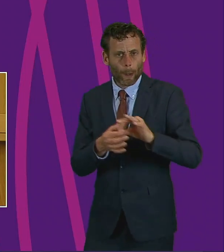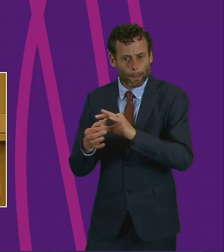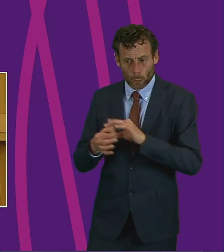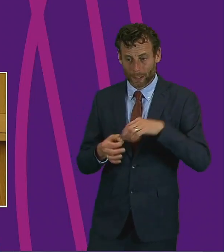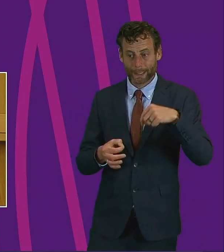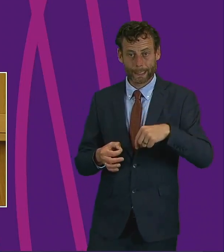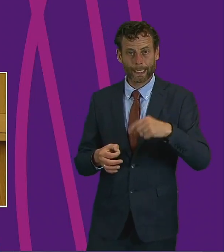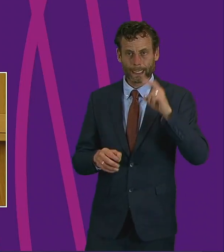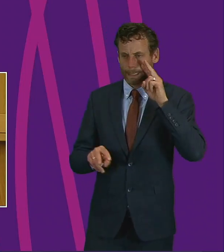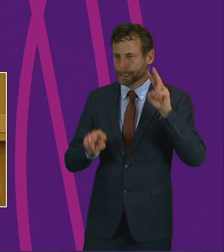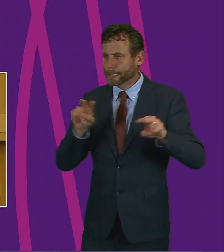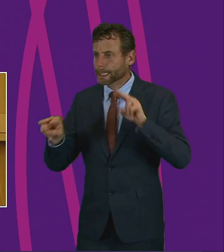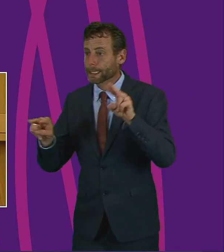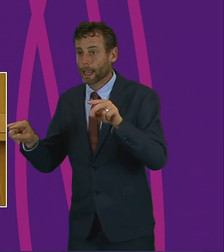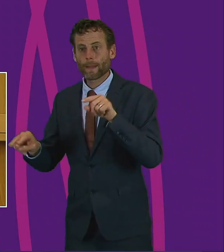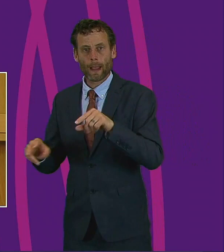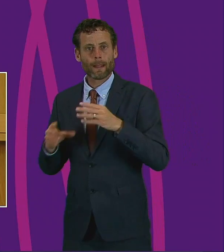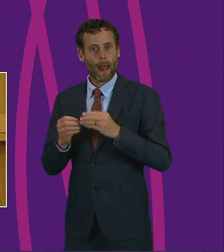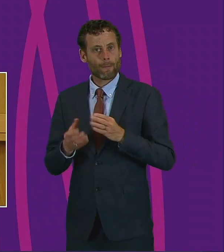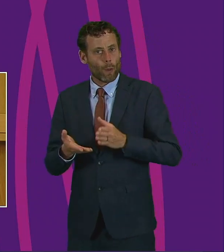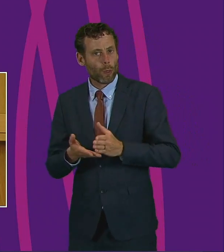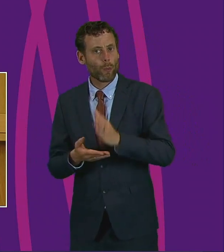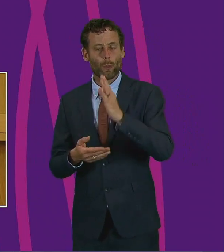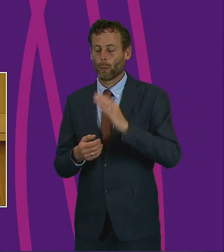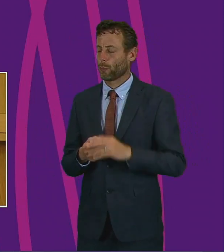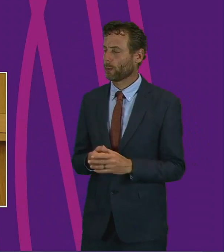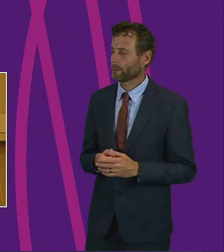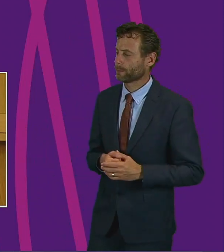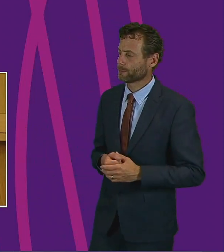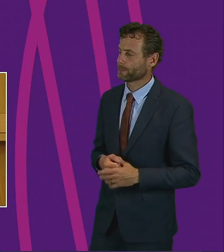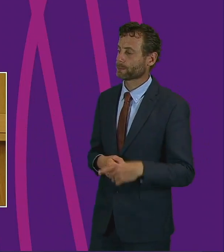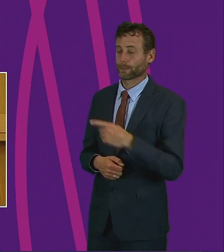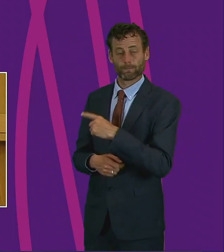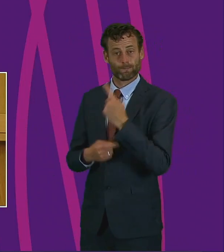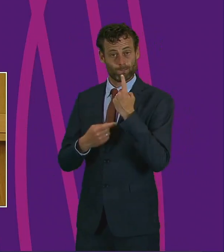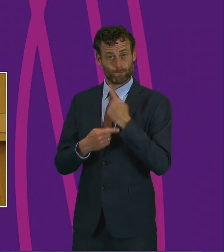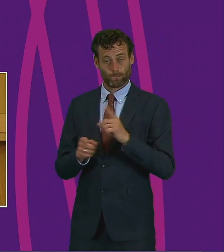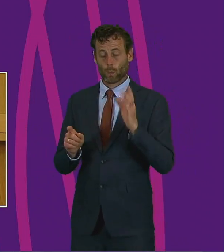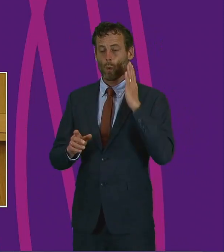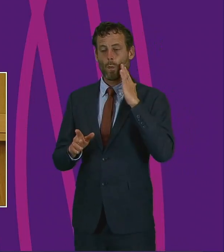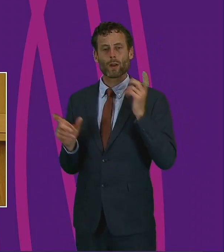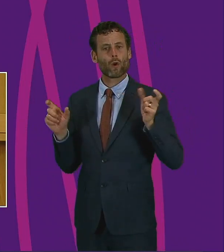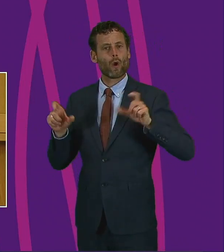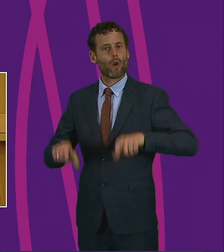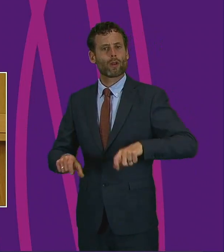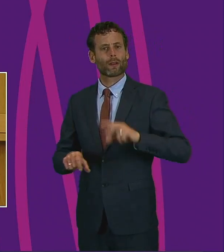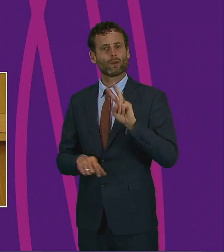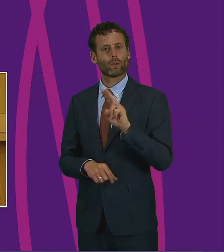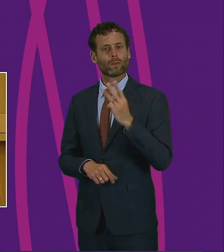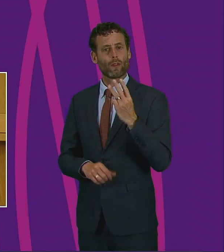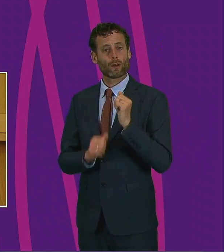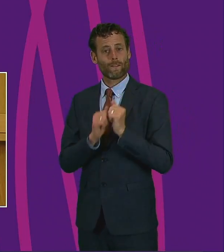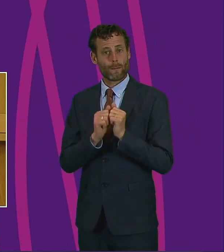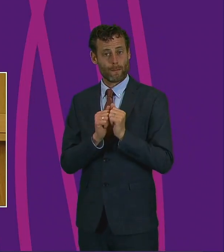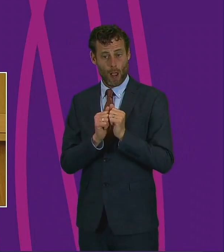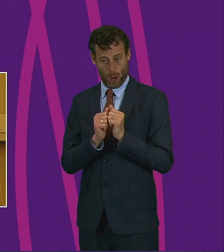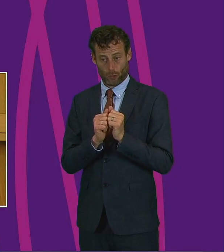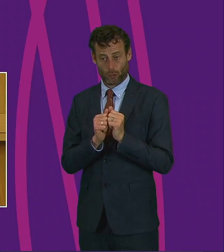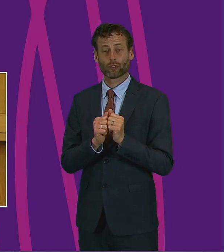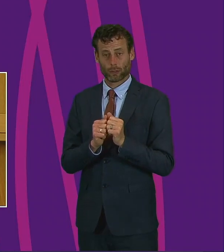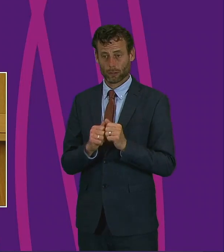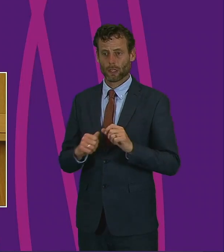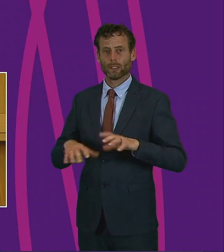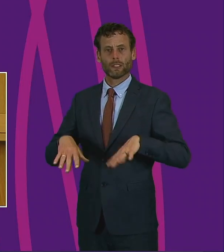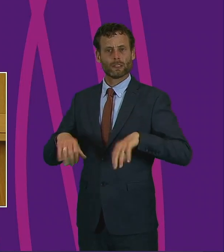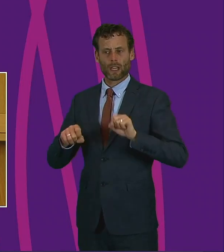Indeed, the Prime Minister had barely finished announcing the restrictions of lockdown on the 23rd of March, when the mutual aid groups started